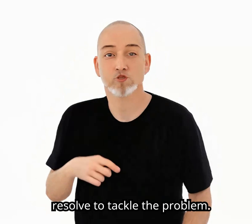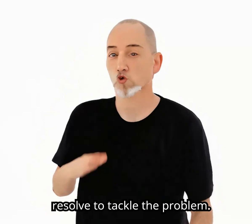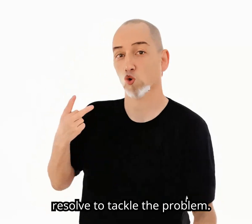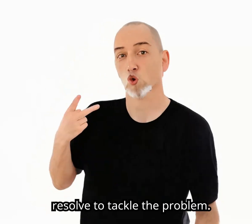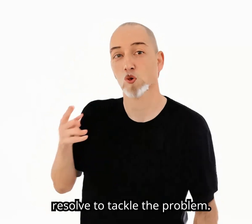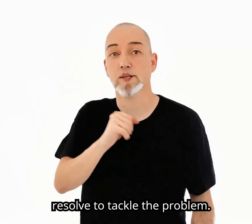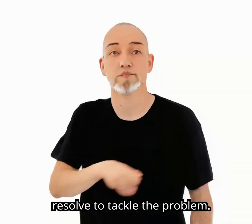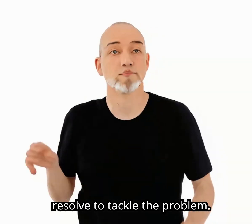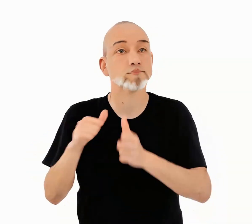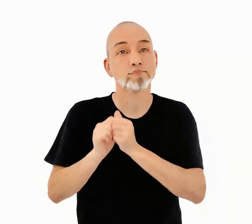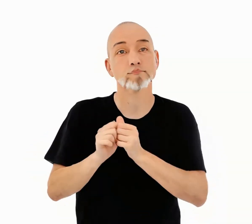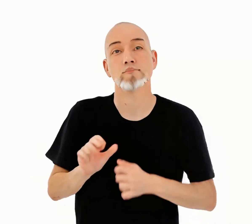tackle the problem.